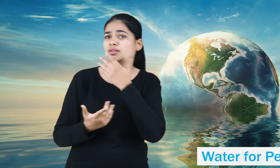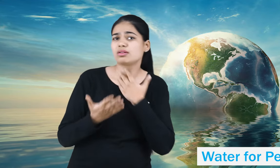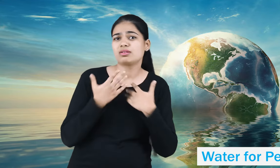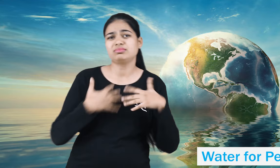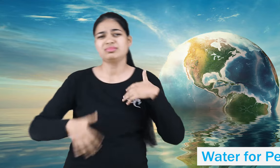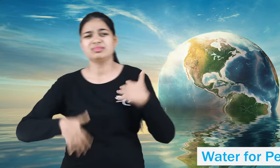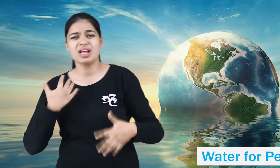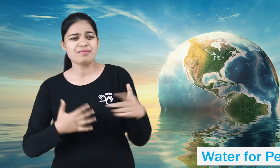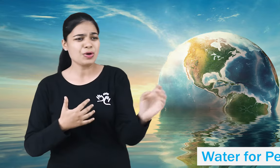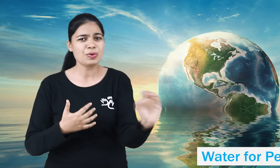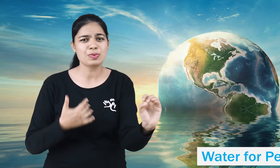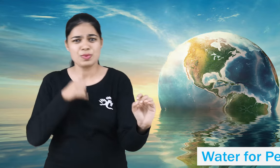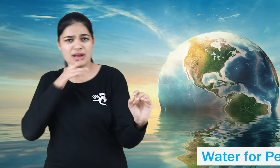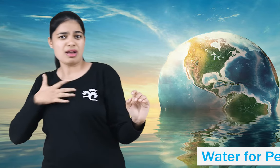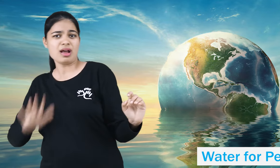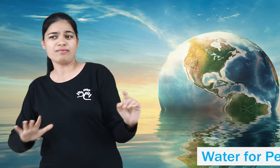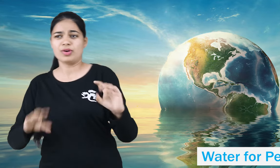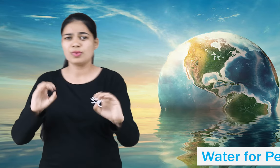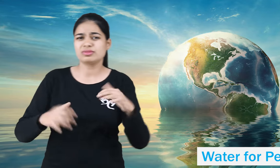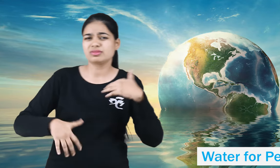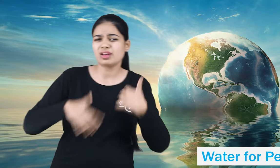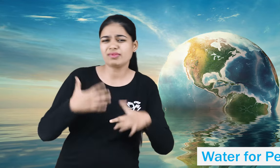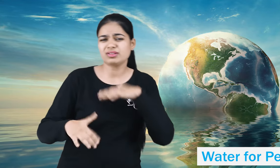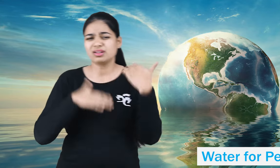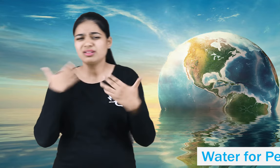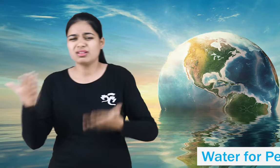water using water for peace and not conflict.